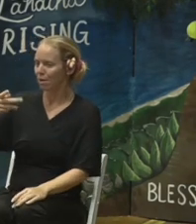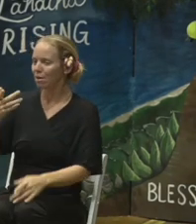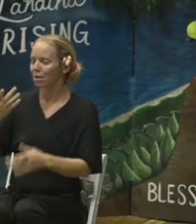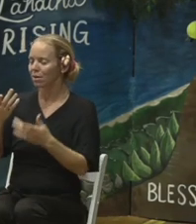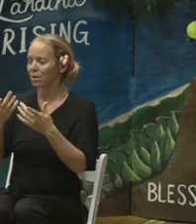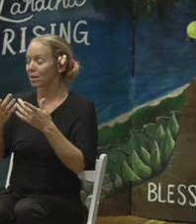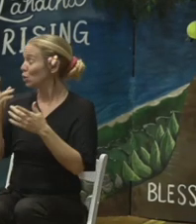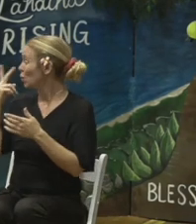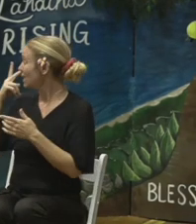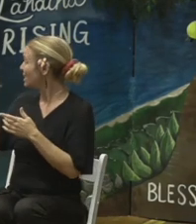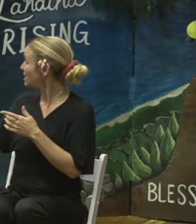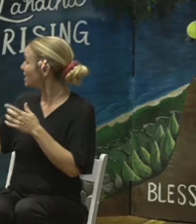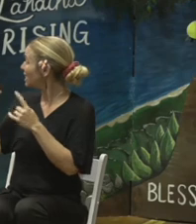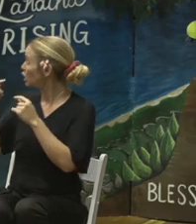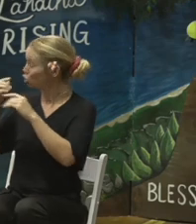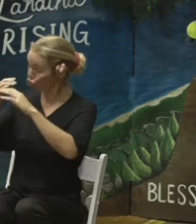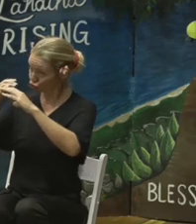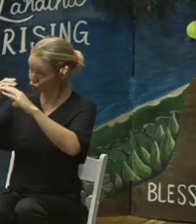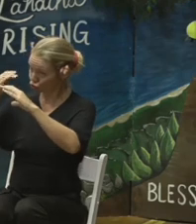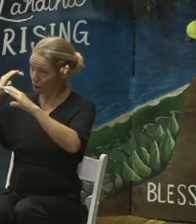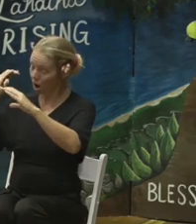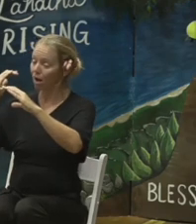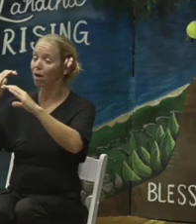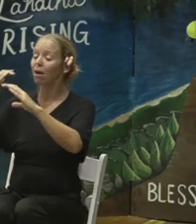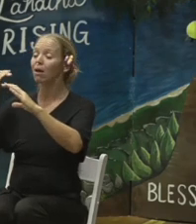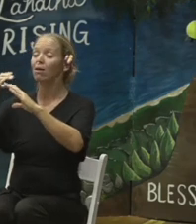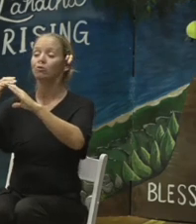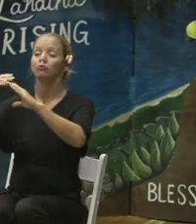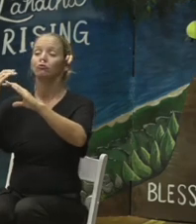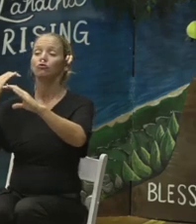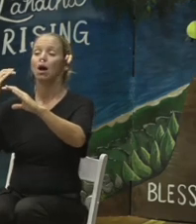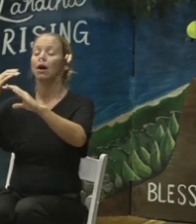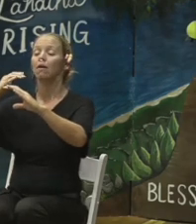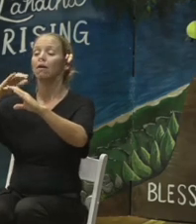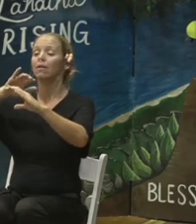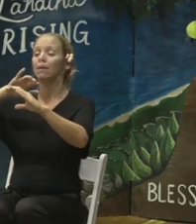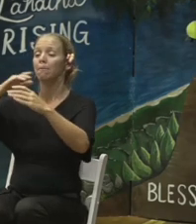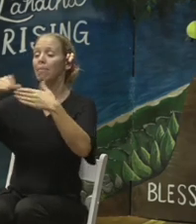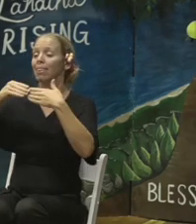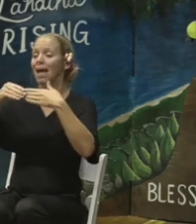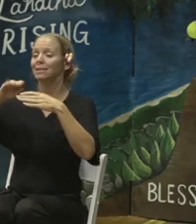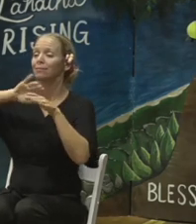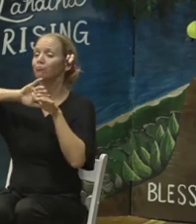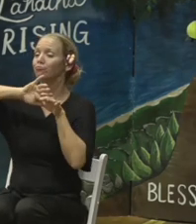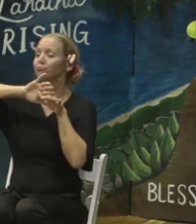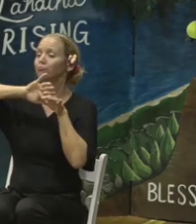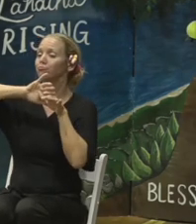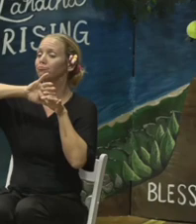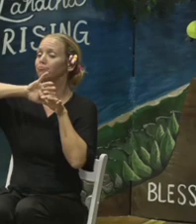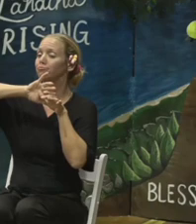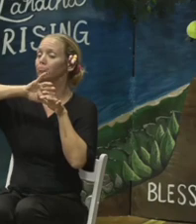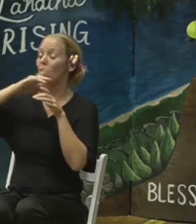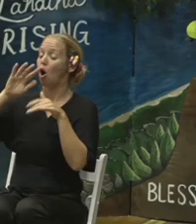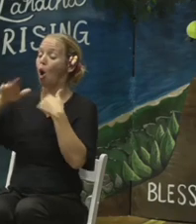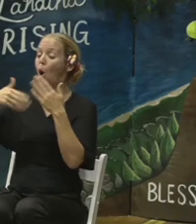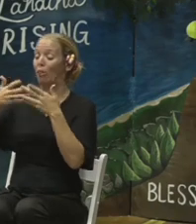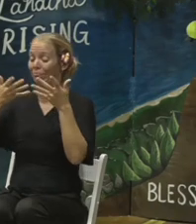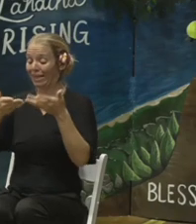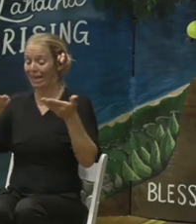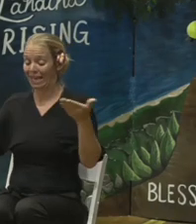The plastic liner is draped around the truck, in the bed of the truck. Debris is put into the bed.